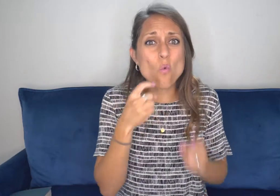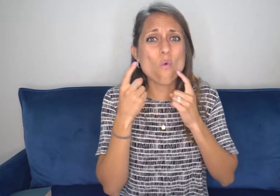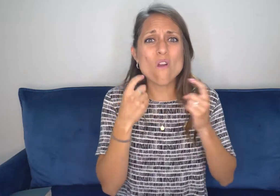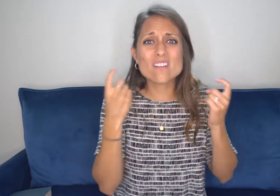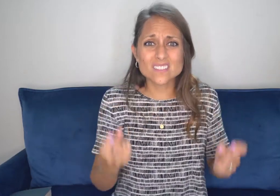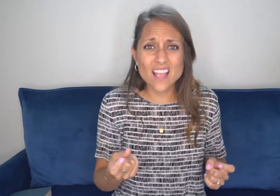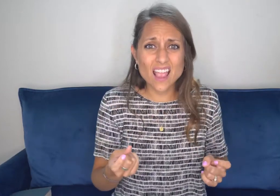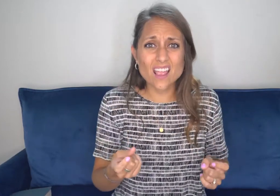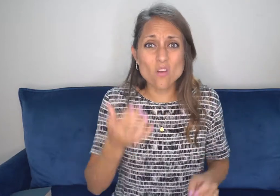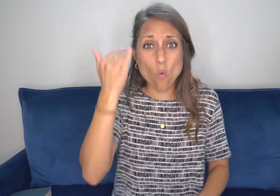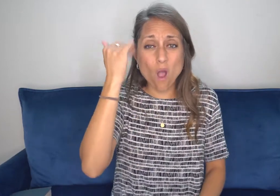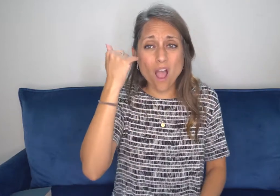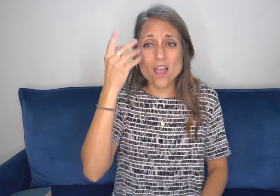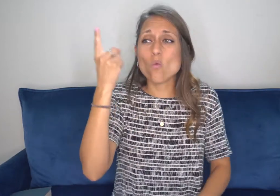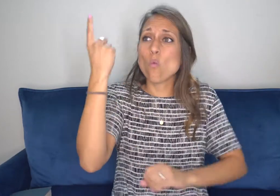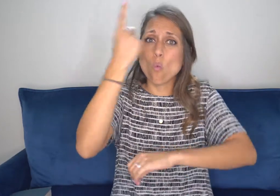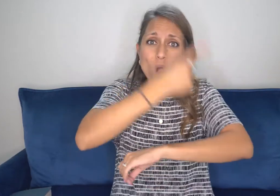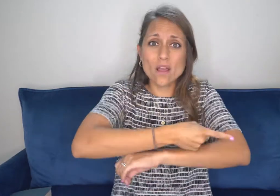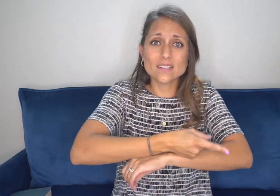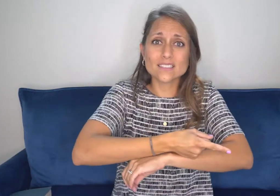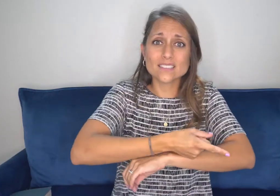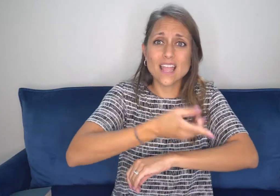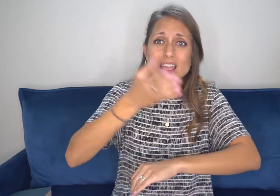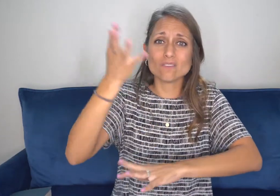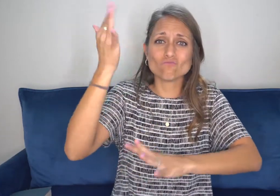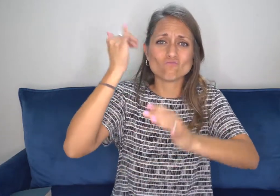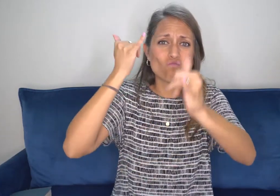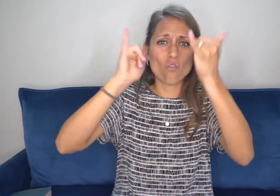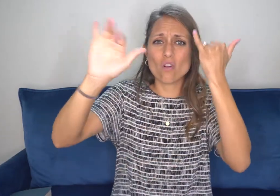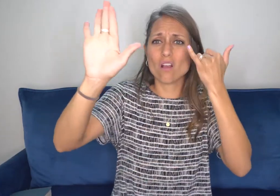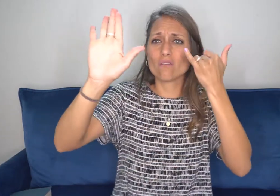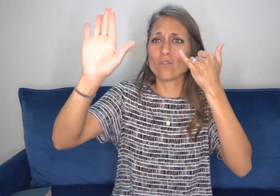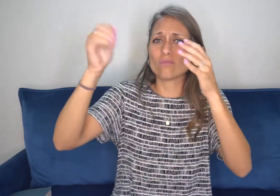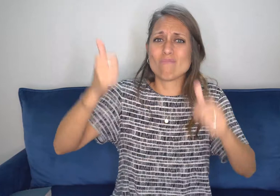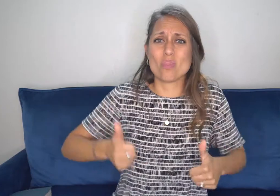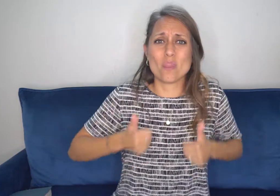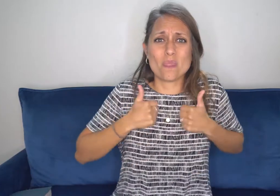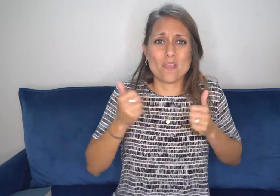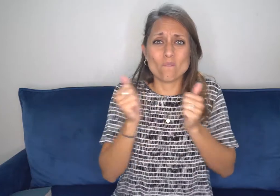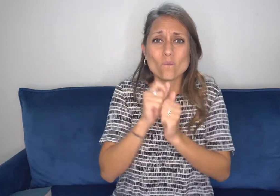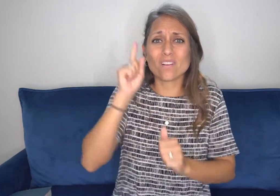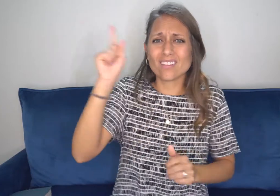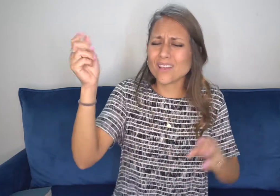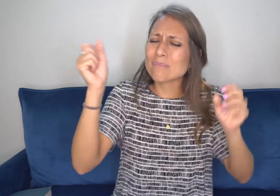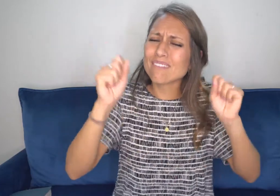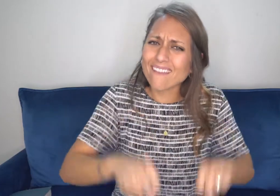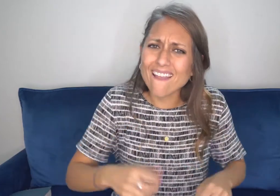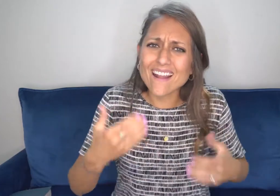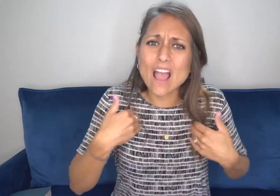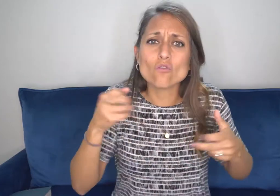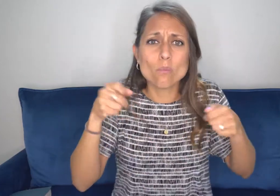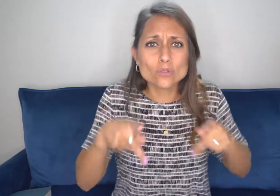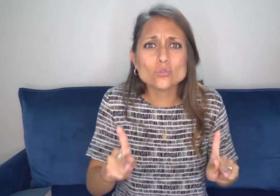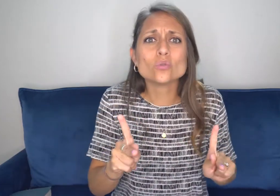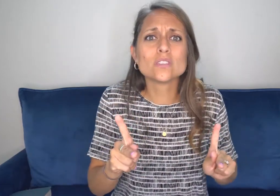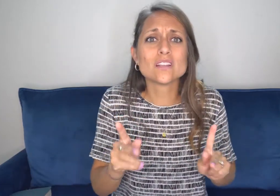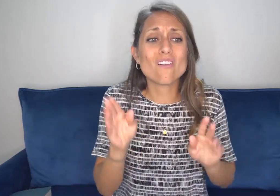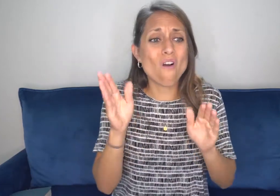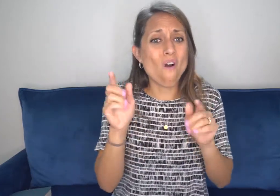never abandoned from the Lord. He died for you. He died for your sin so that one day you may